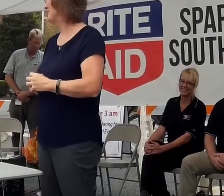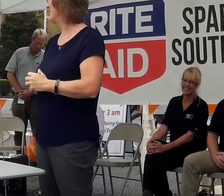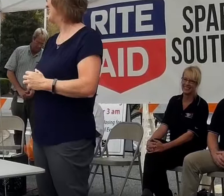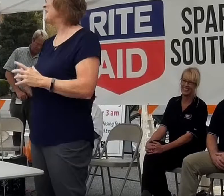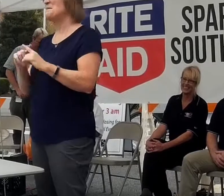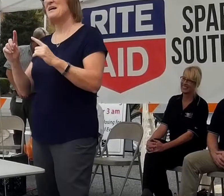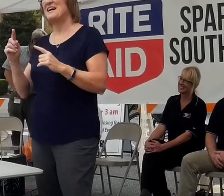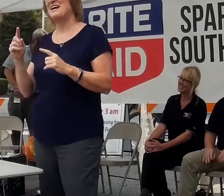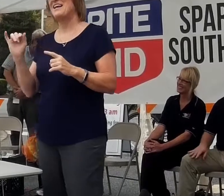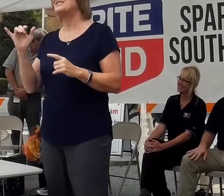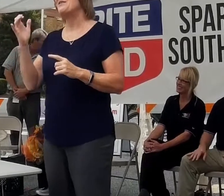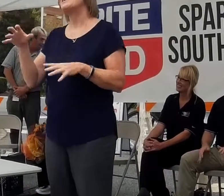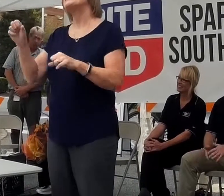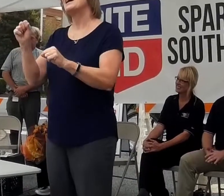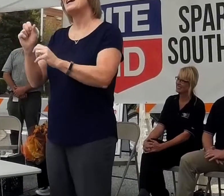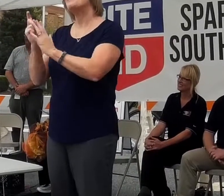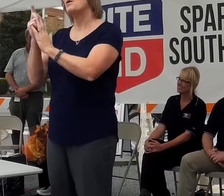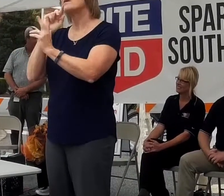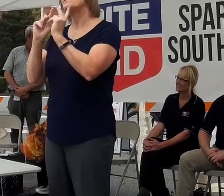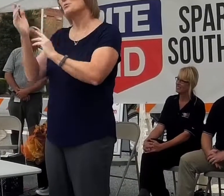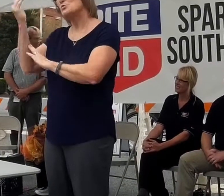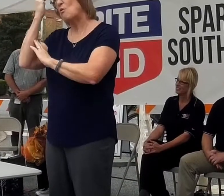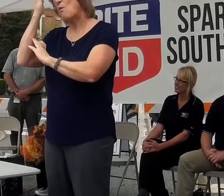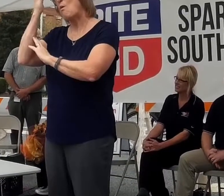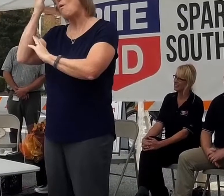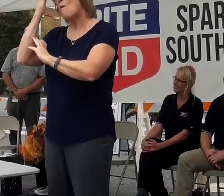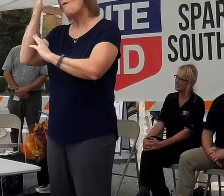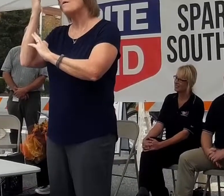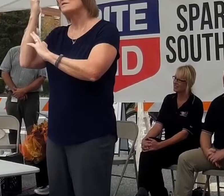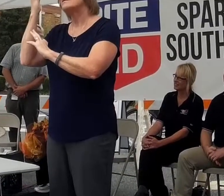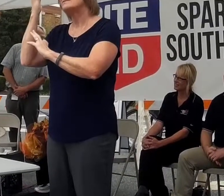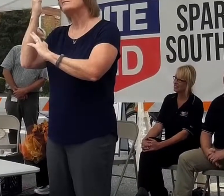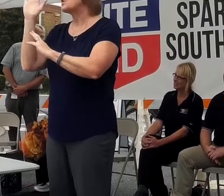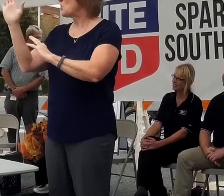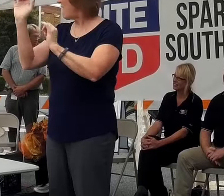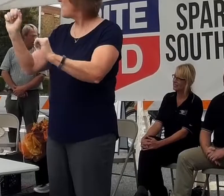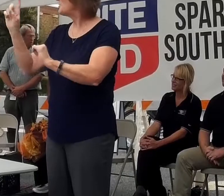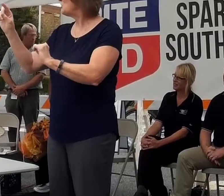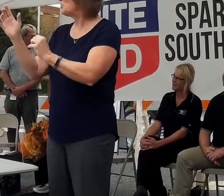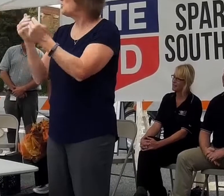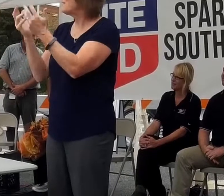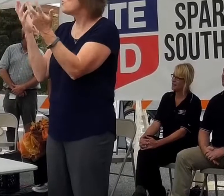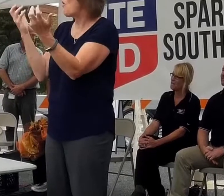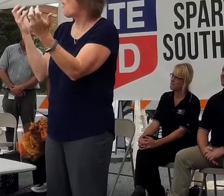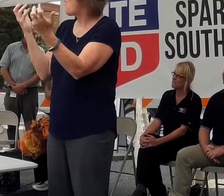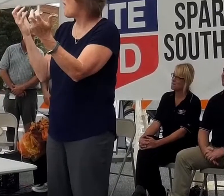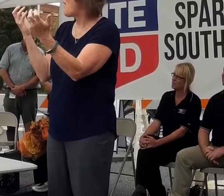But I'd like to just take this moment for people to realize you're able to do what you want in life.